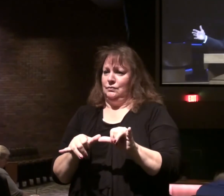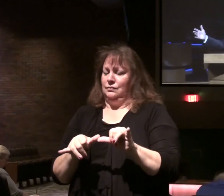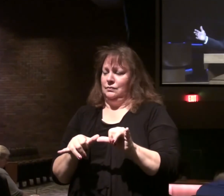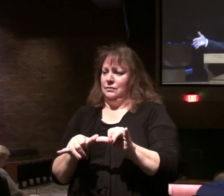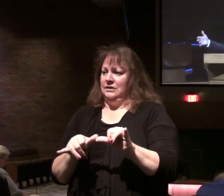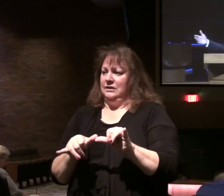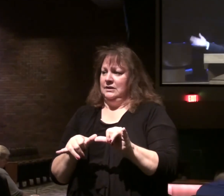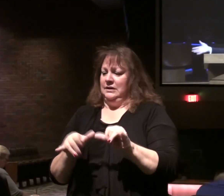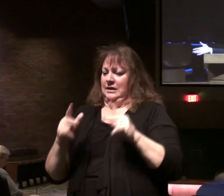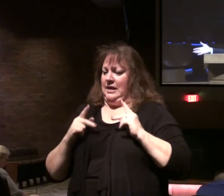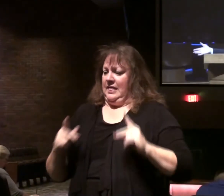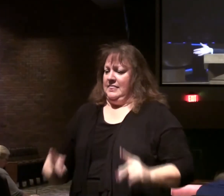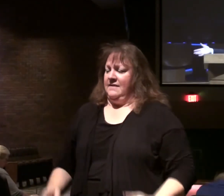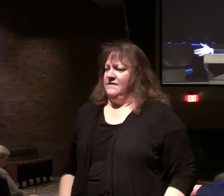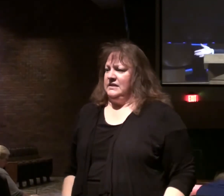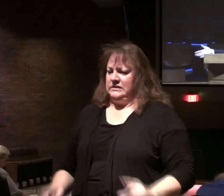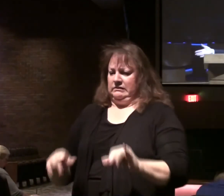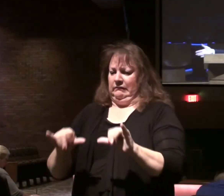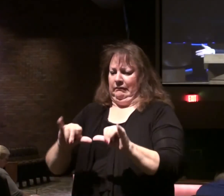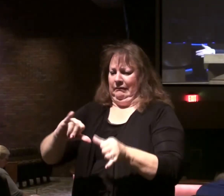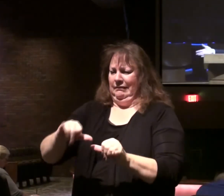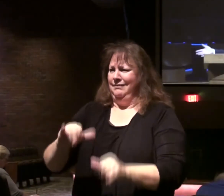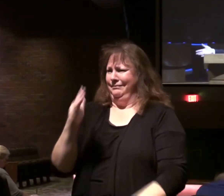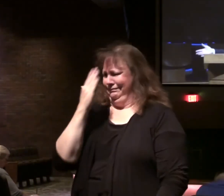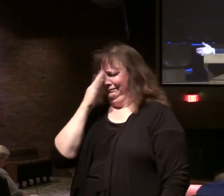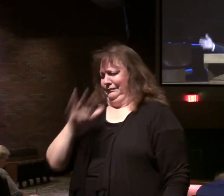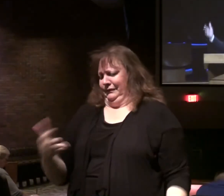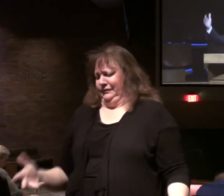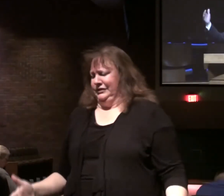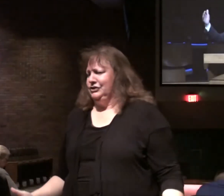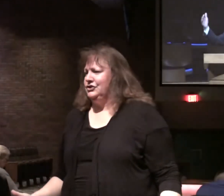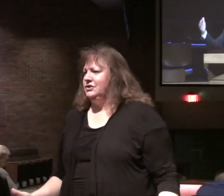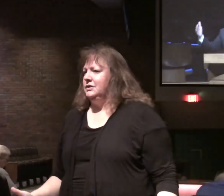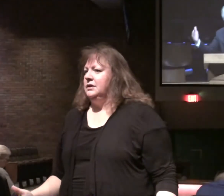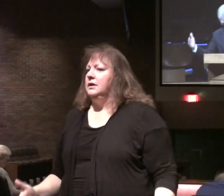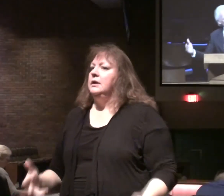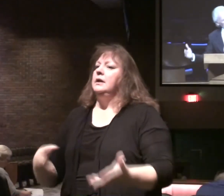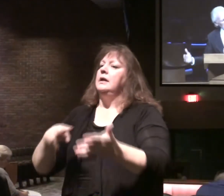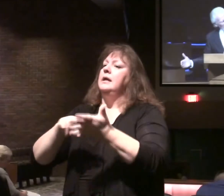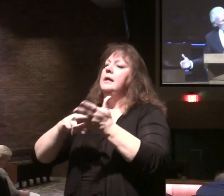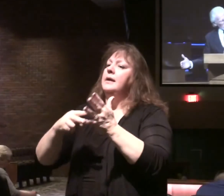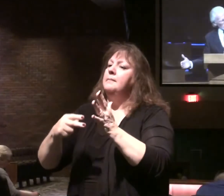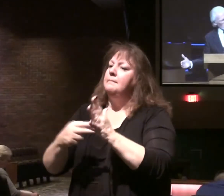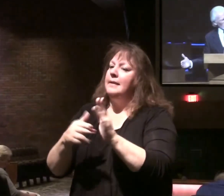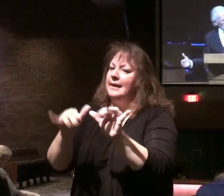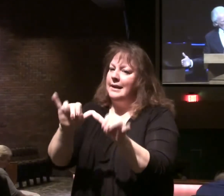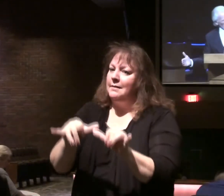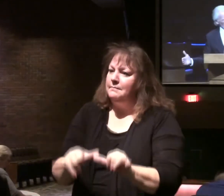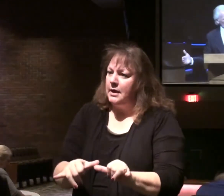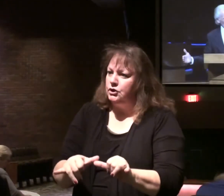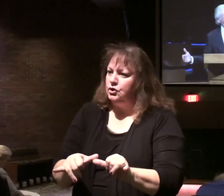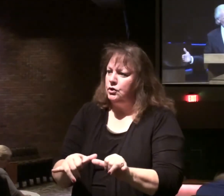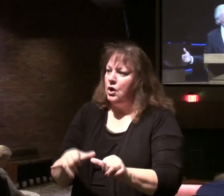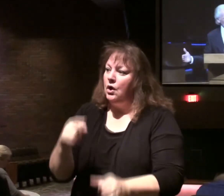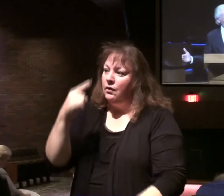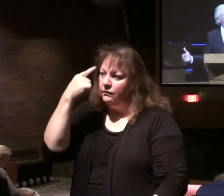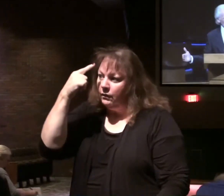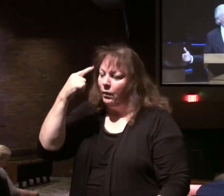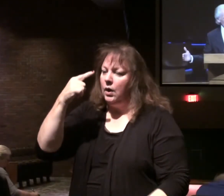physical dimensions. They knew that. It indicates they're being measured for a purpose.